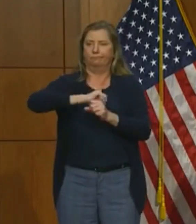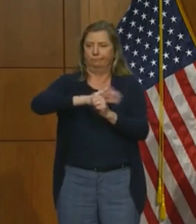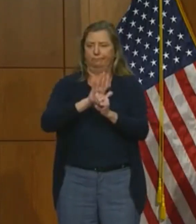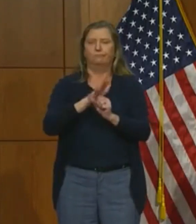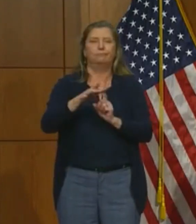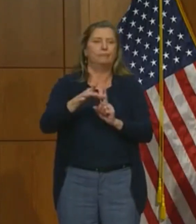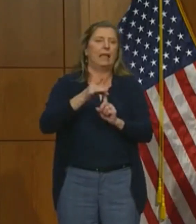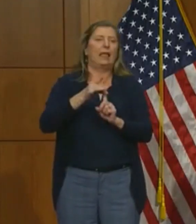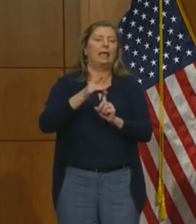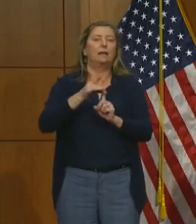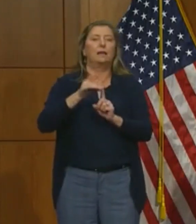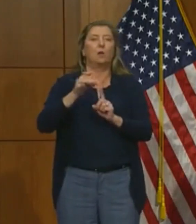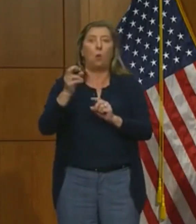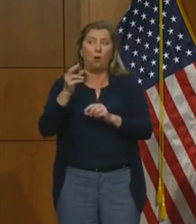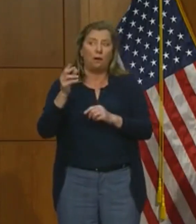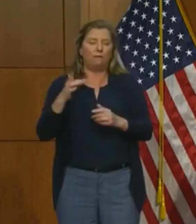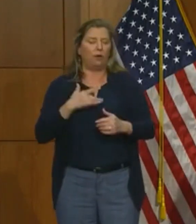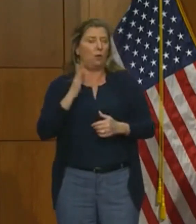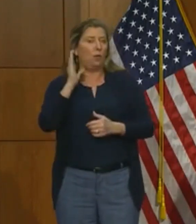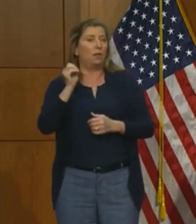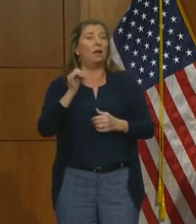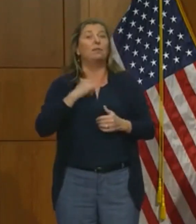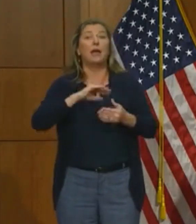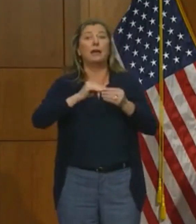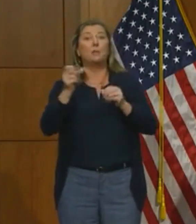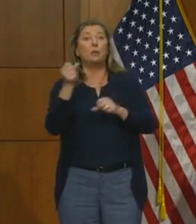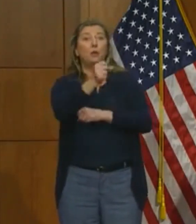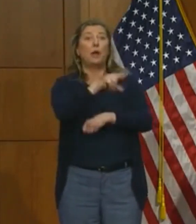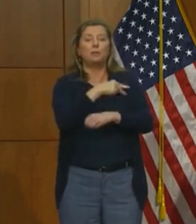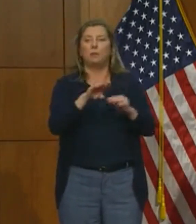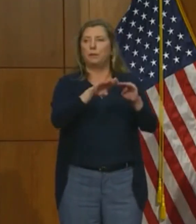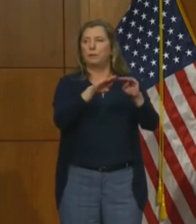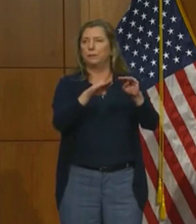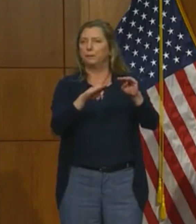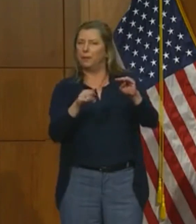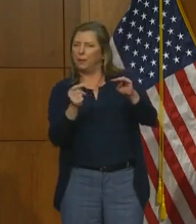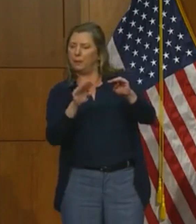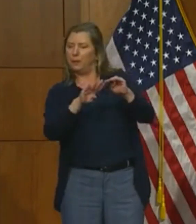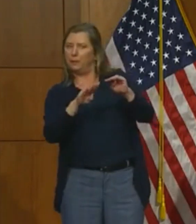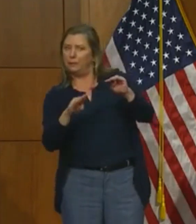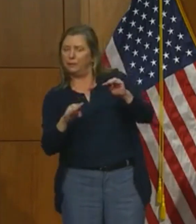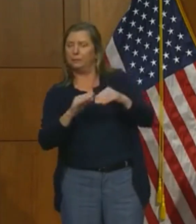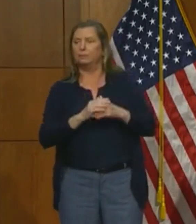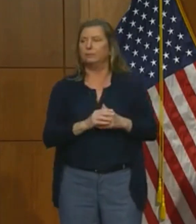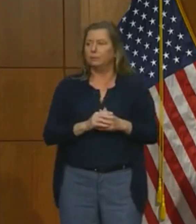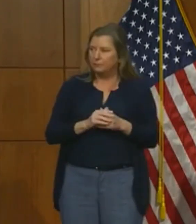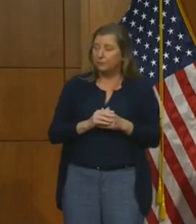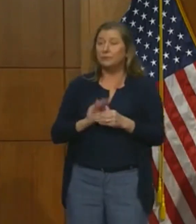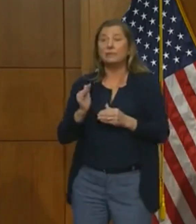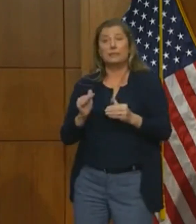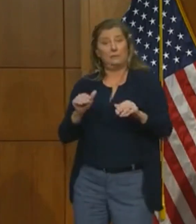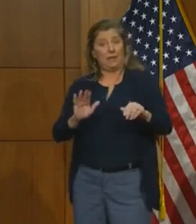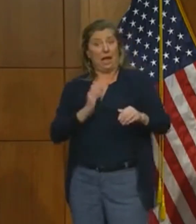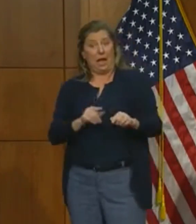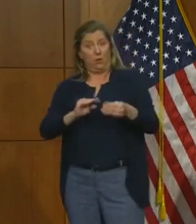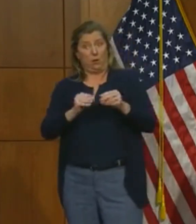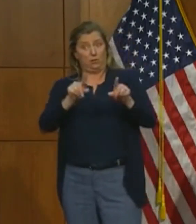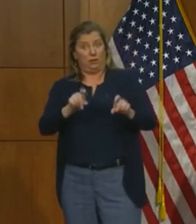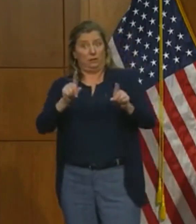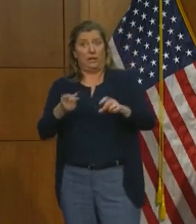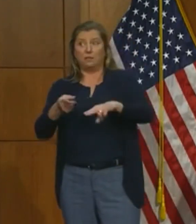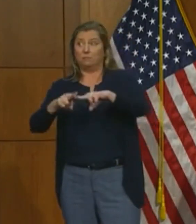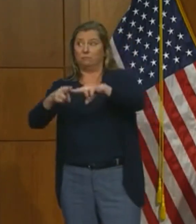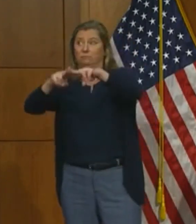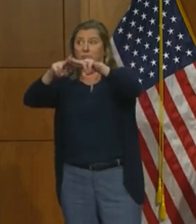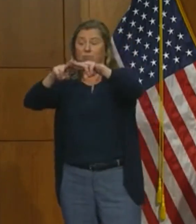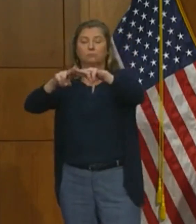a slight downward trend. Our health data metrics show that testing is increasing, and